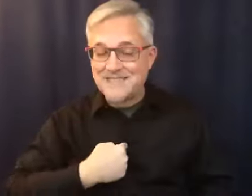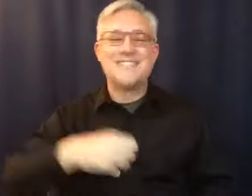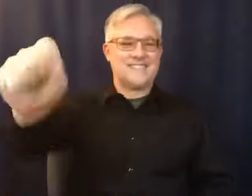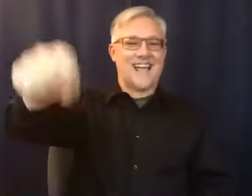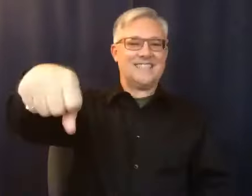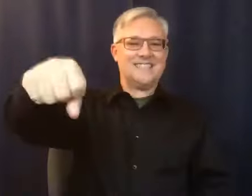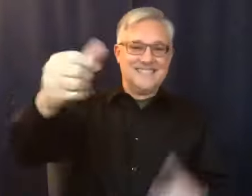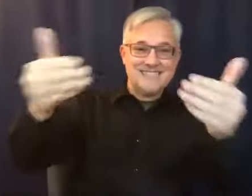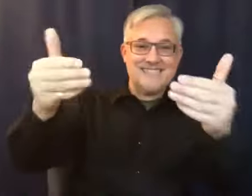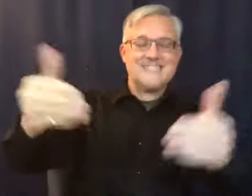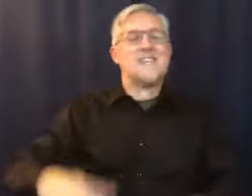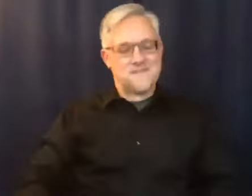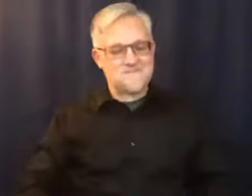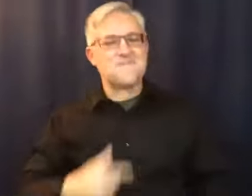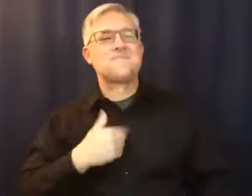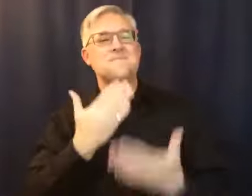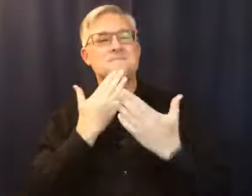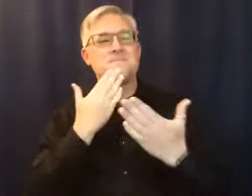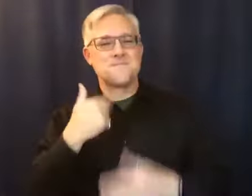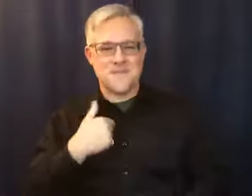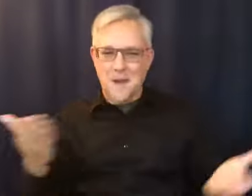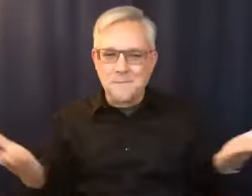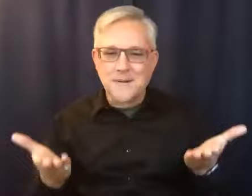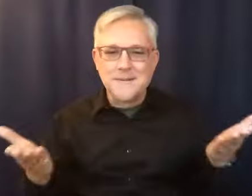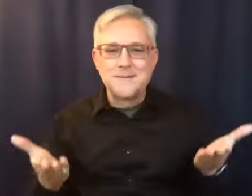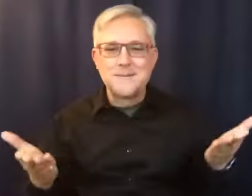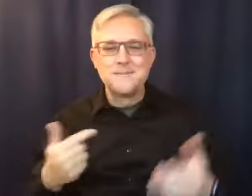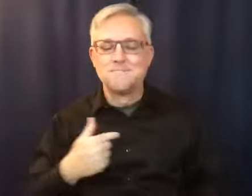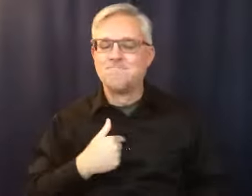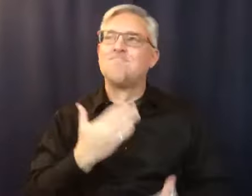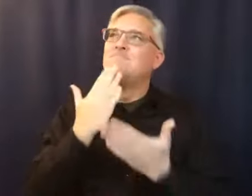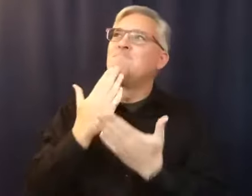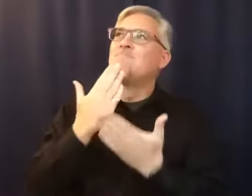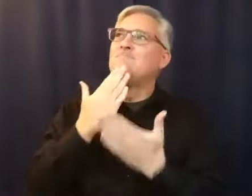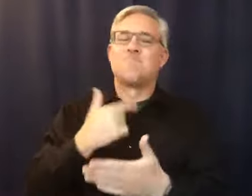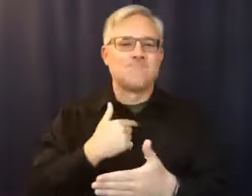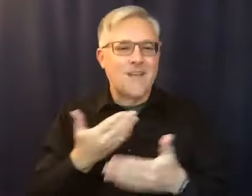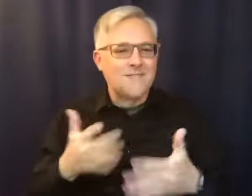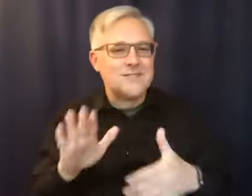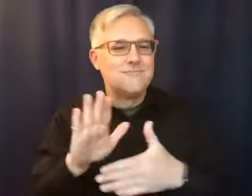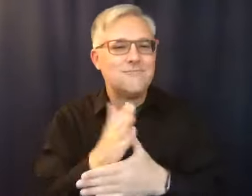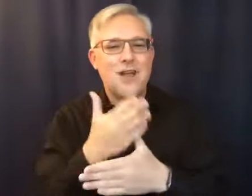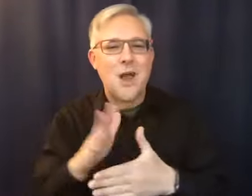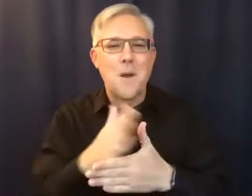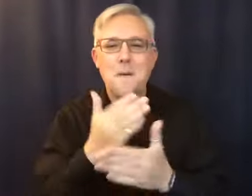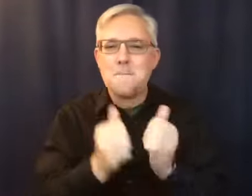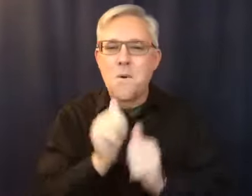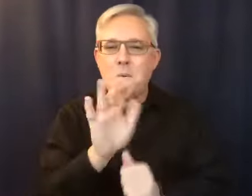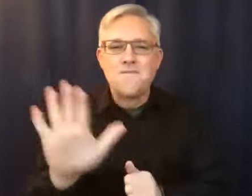I'm grateful to be here. I'm grateful to have been able to share most of the meeting this afternoon